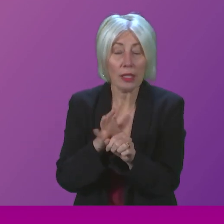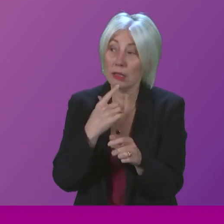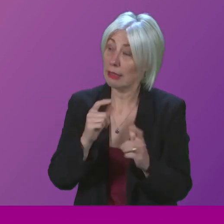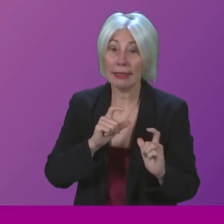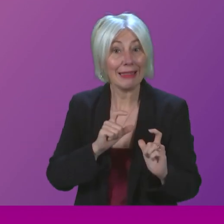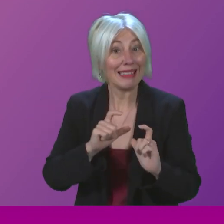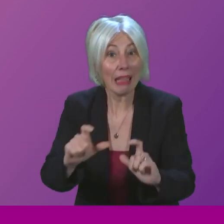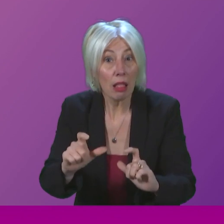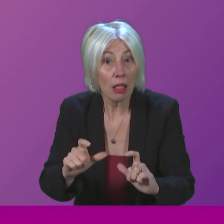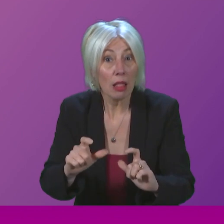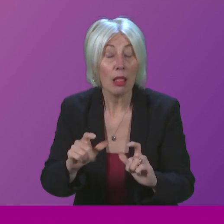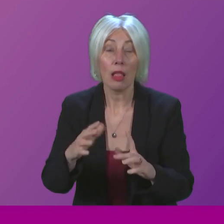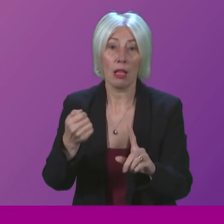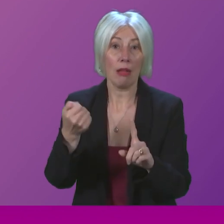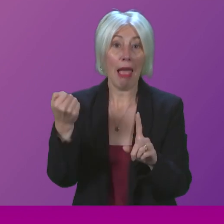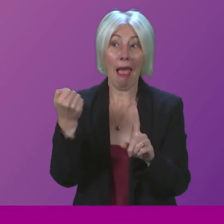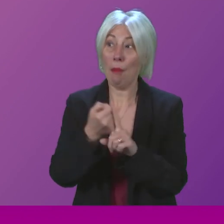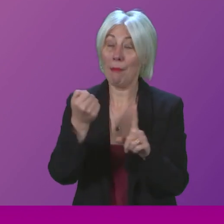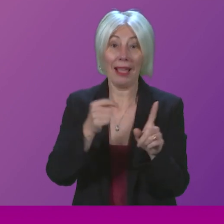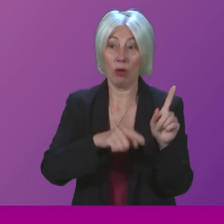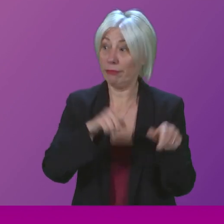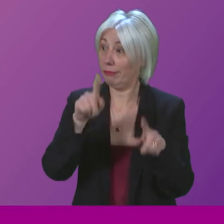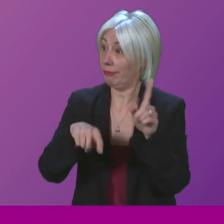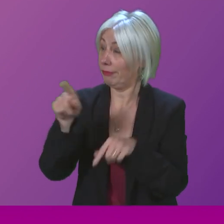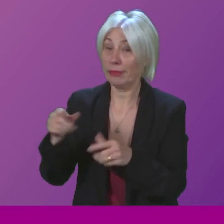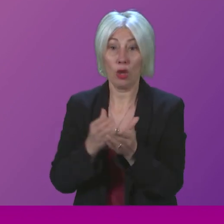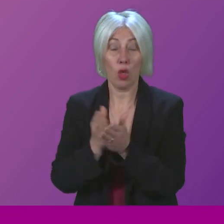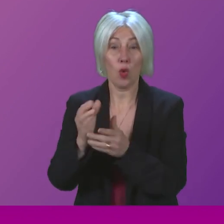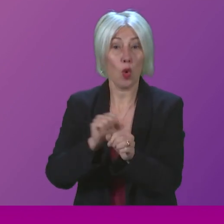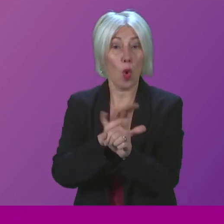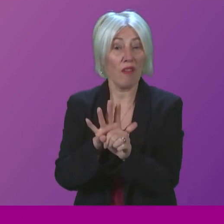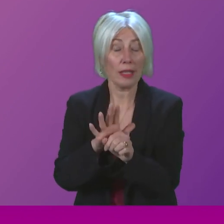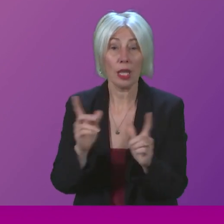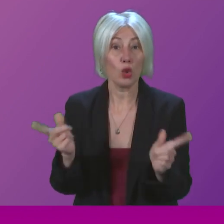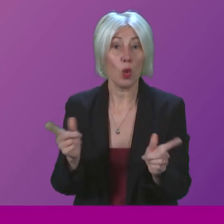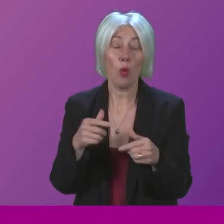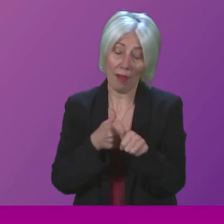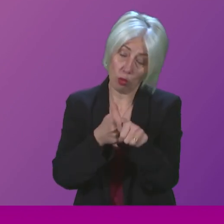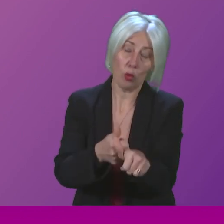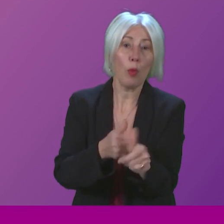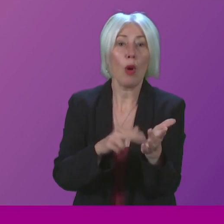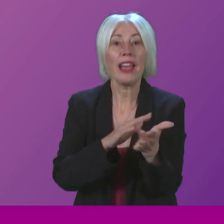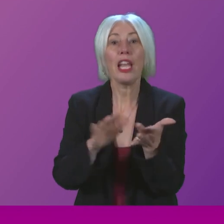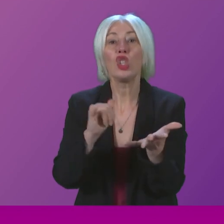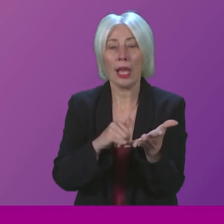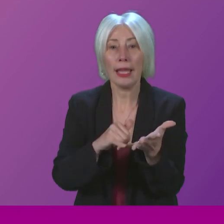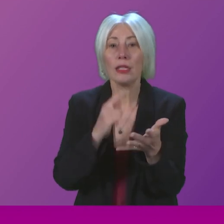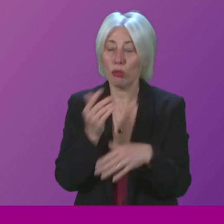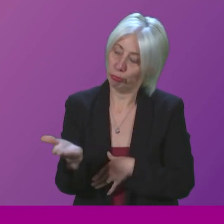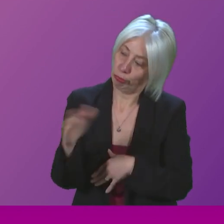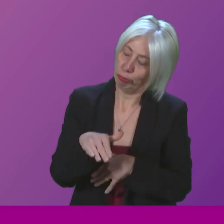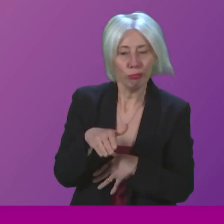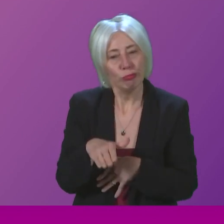still dealing with the impact in many different ways of that COVID pandemic. So, we continue to support the National Health Service to recover.